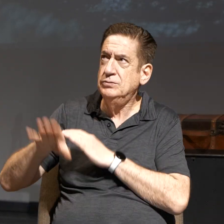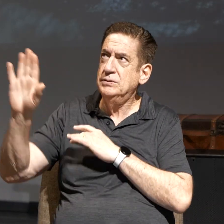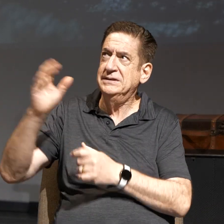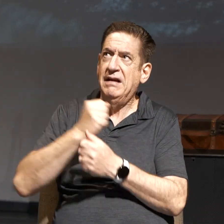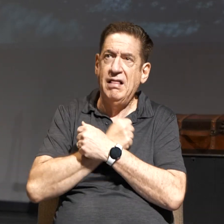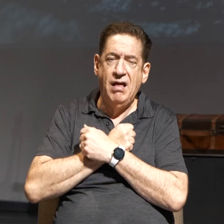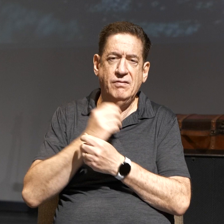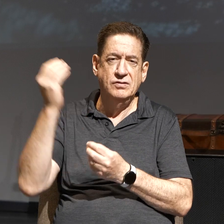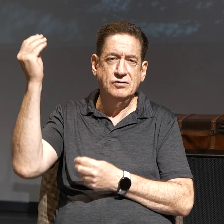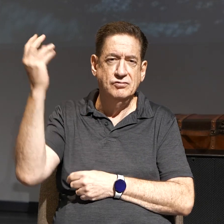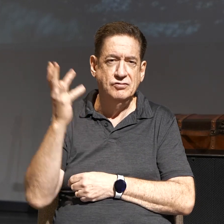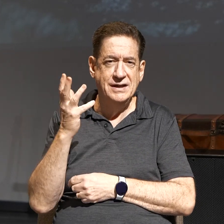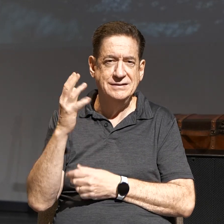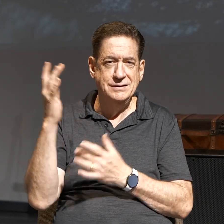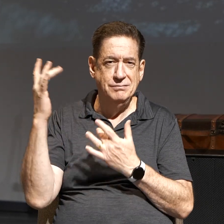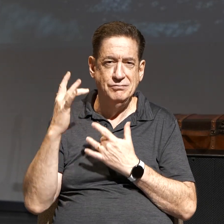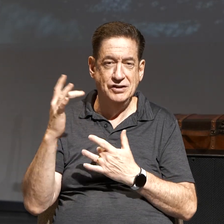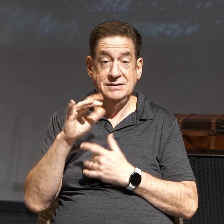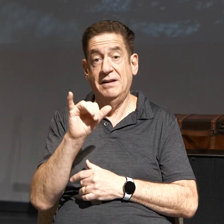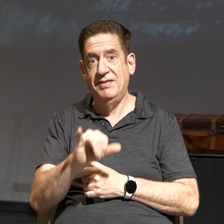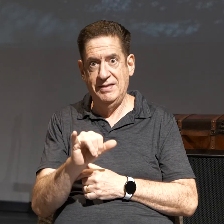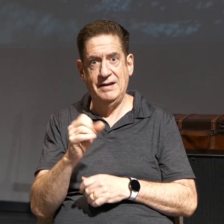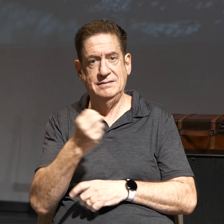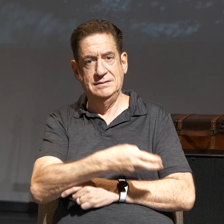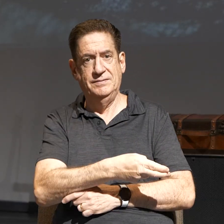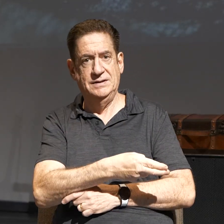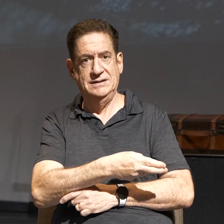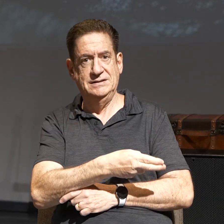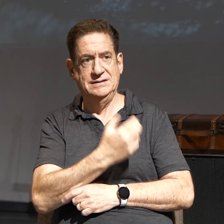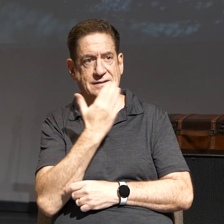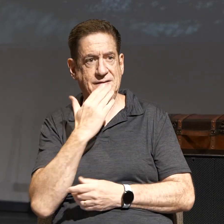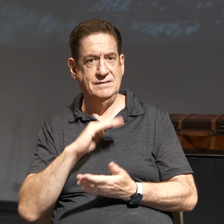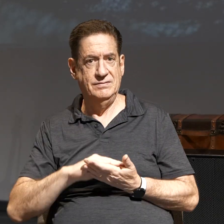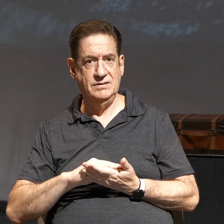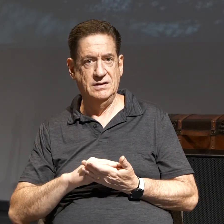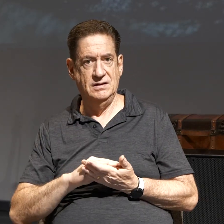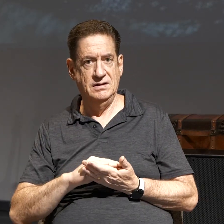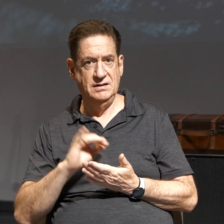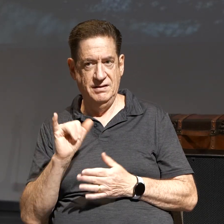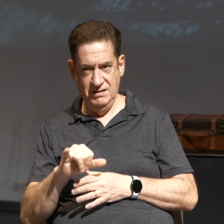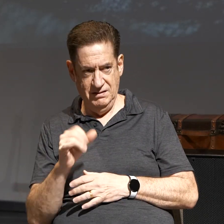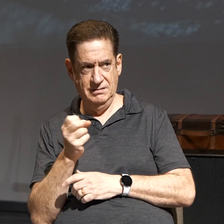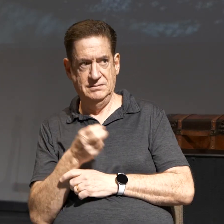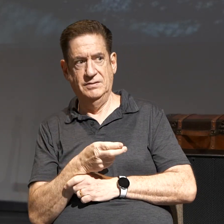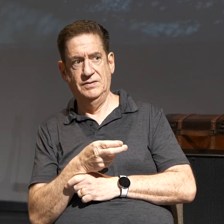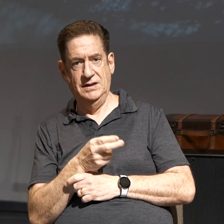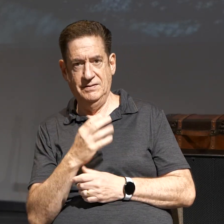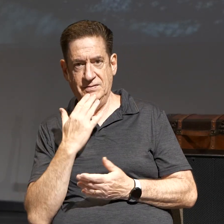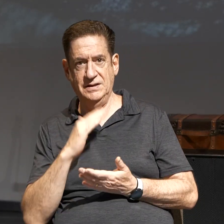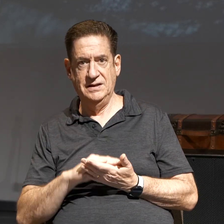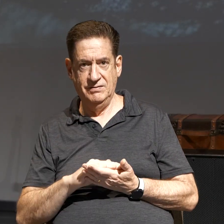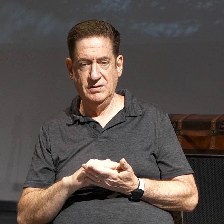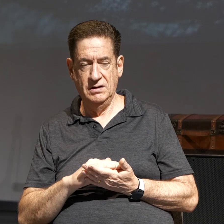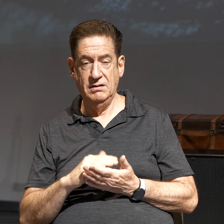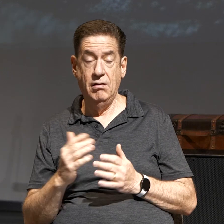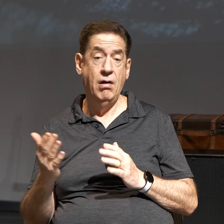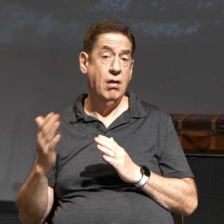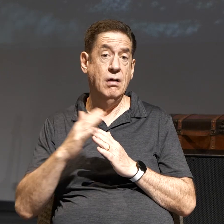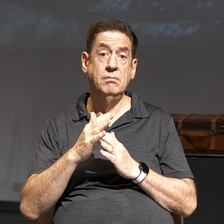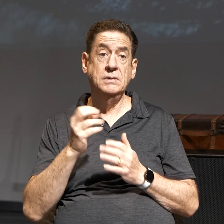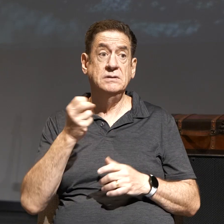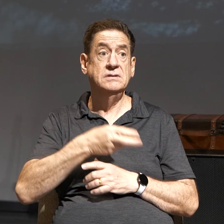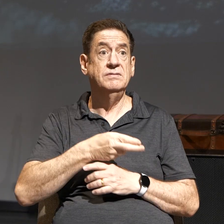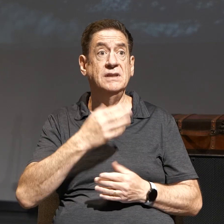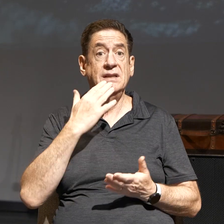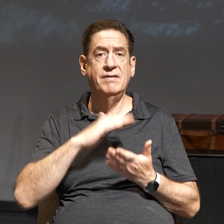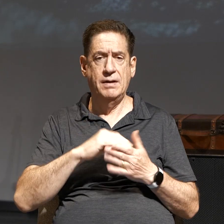grace and mercy. That defeats evil. That's the defeat of evil. The ultimate defeat of evil is that